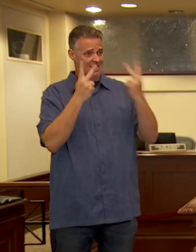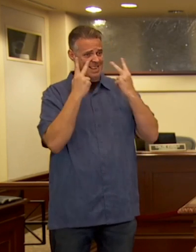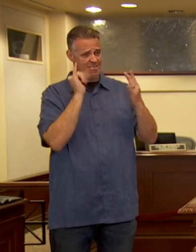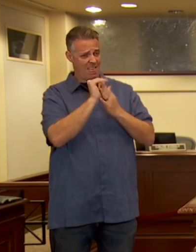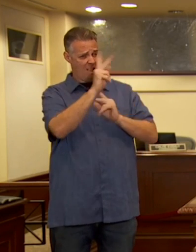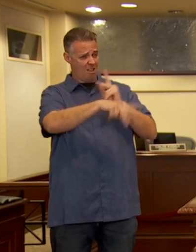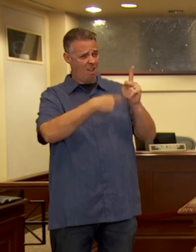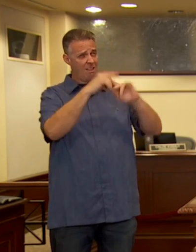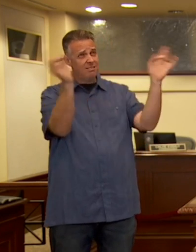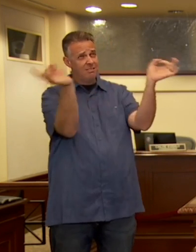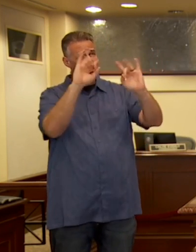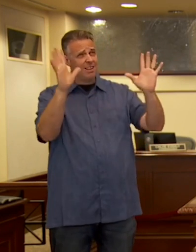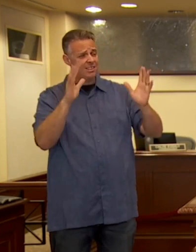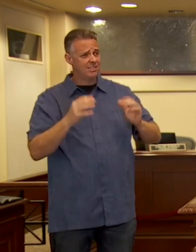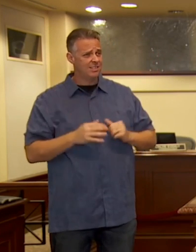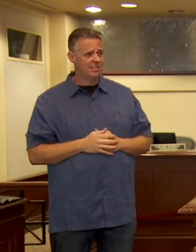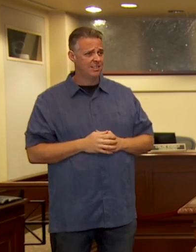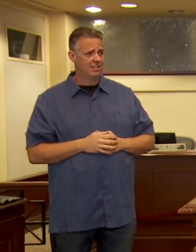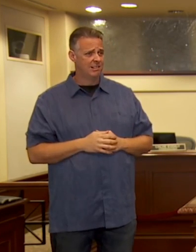of violence?